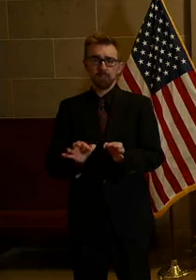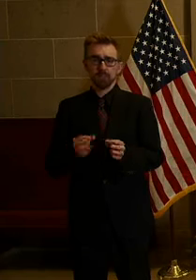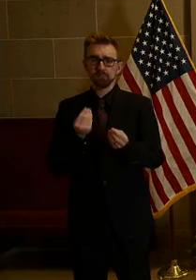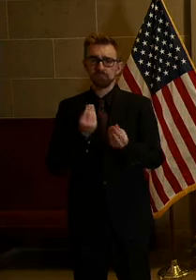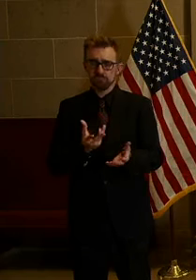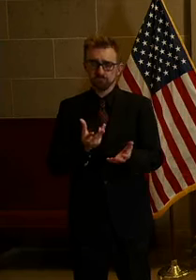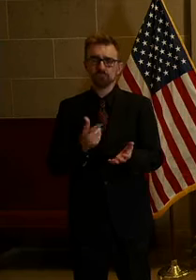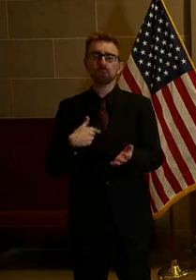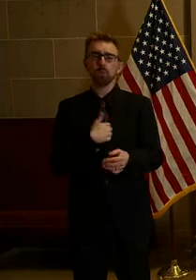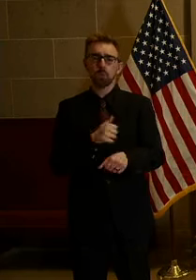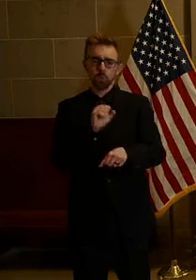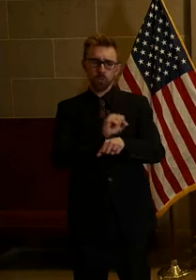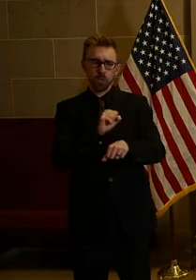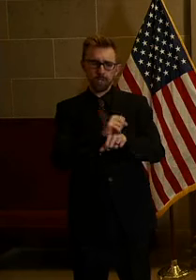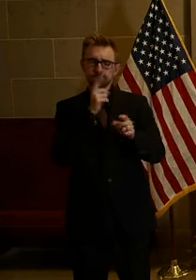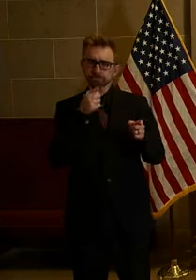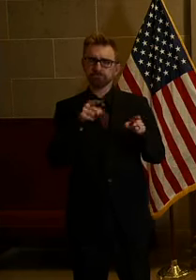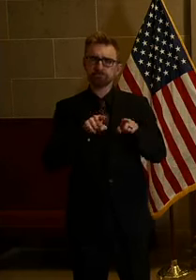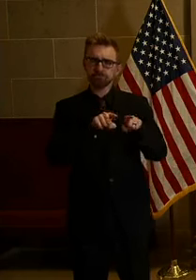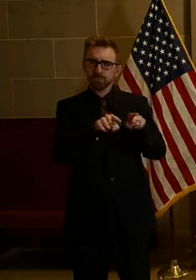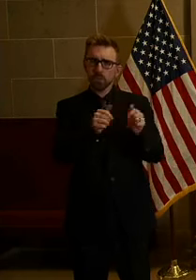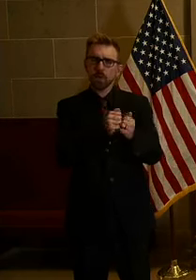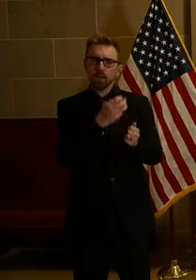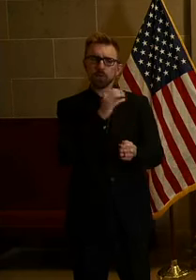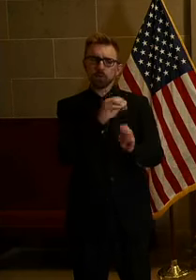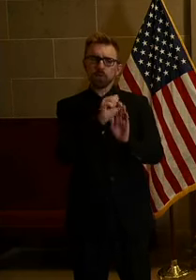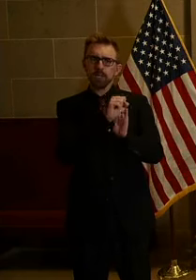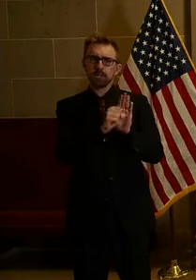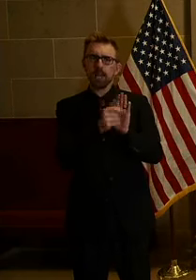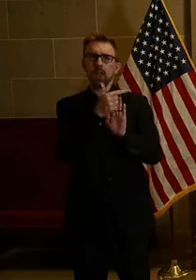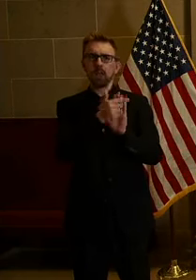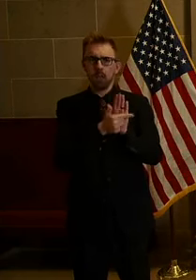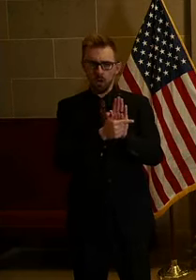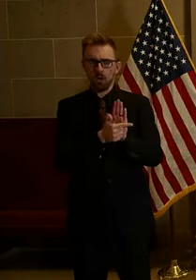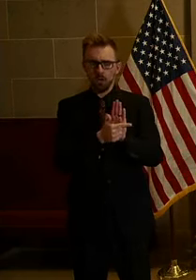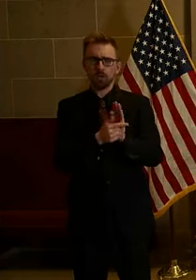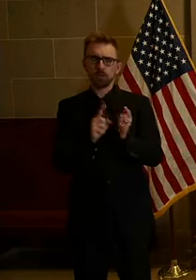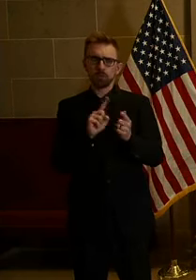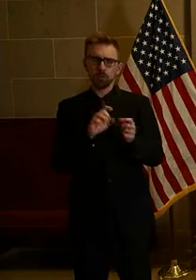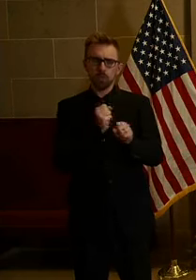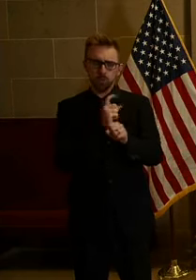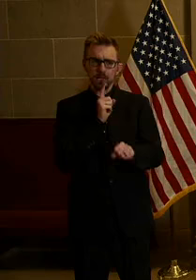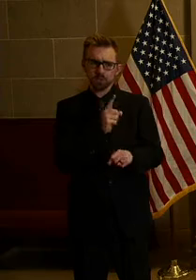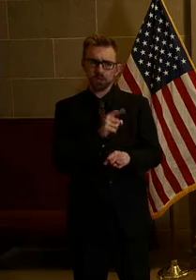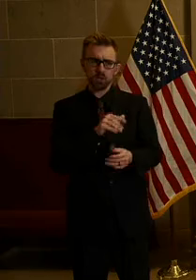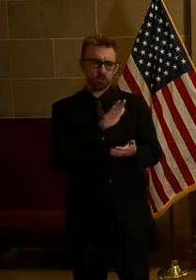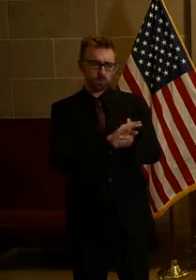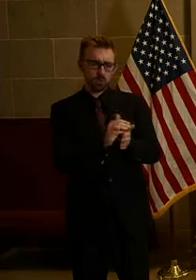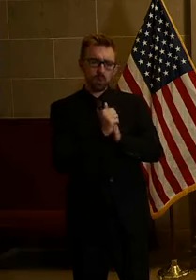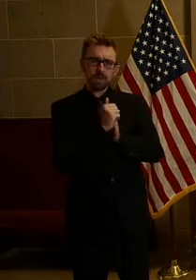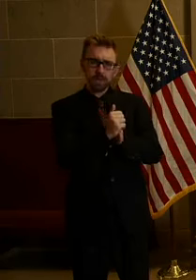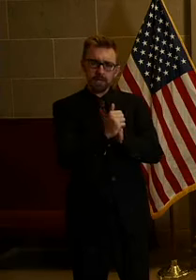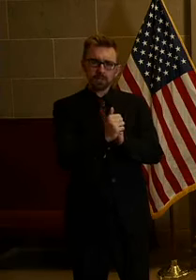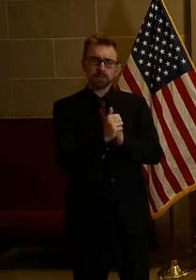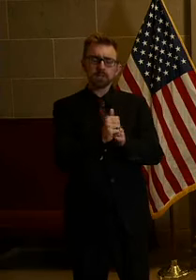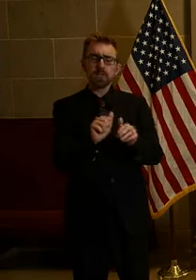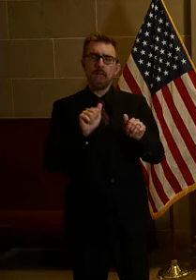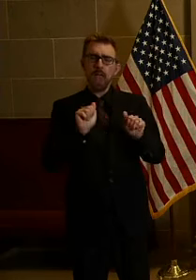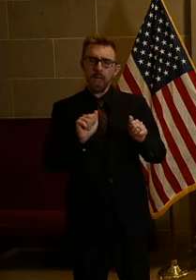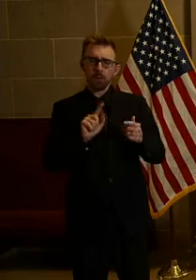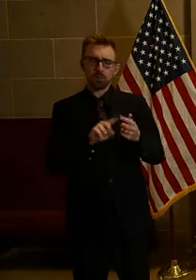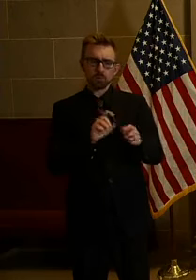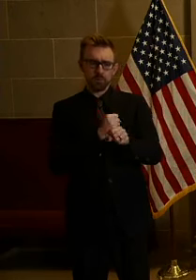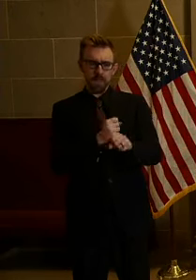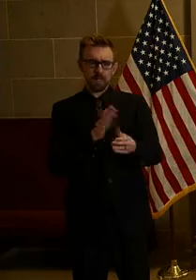we are working in accordance with Missouri state statute to ensure that our school leaders are able to make school attendance